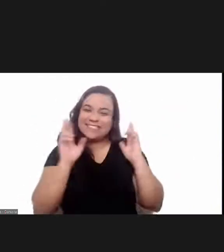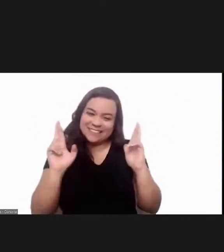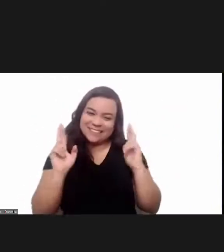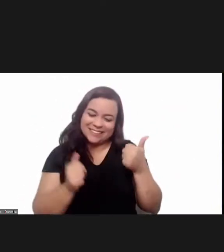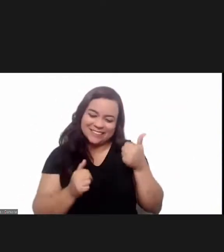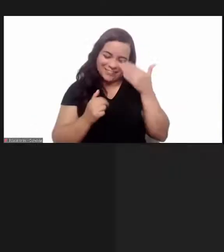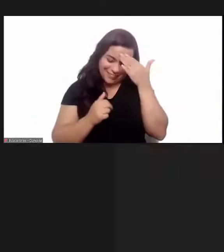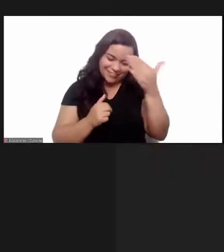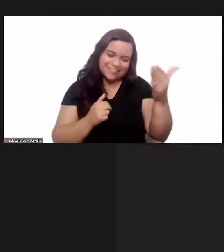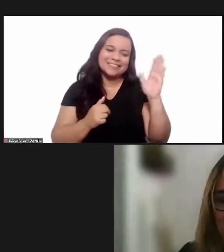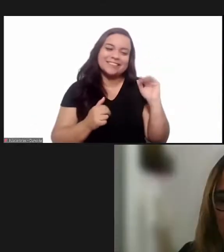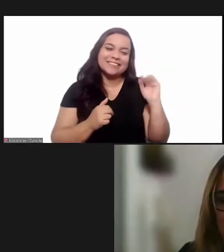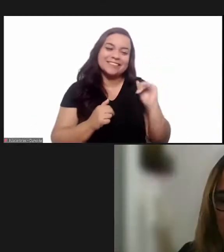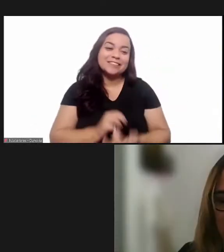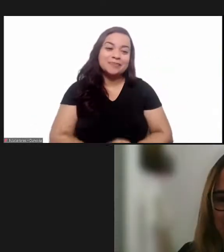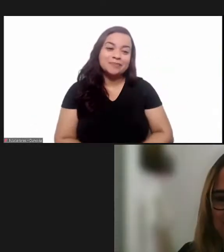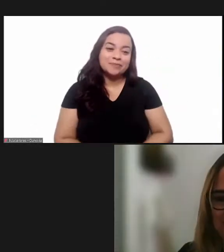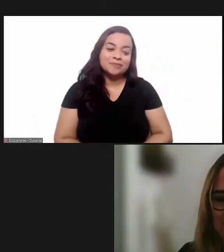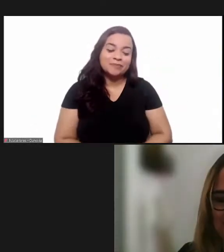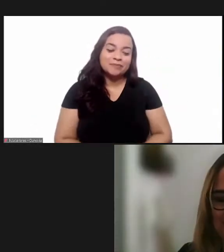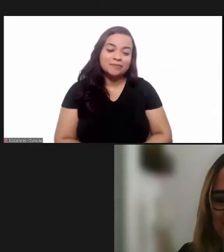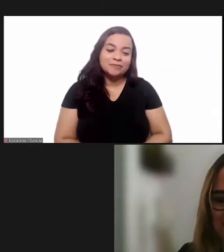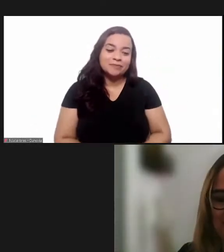thank you very much